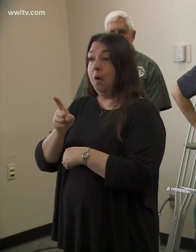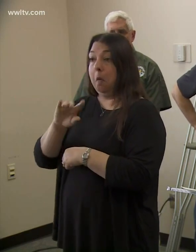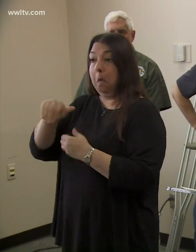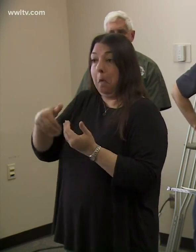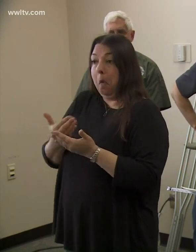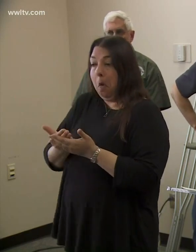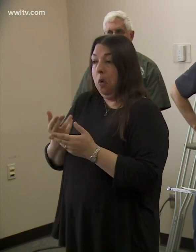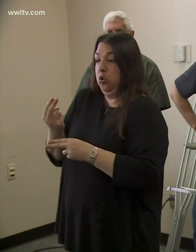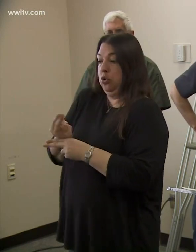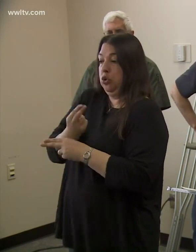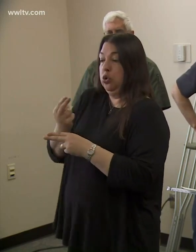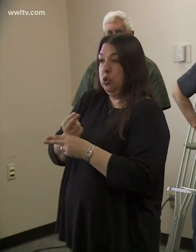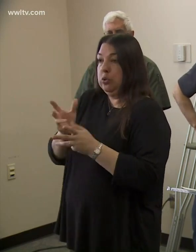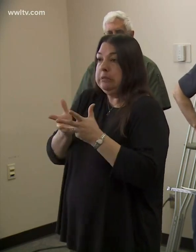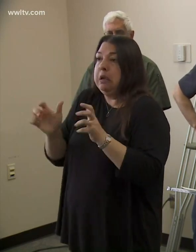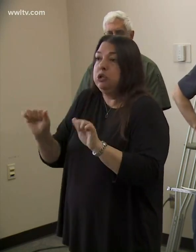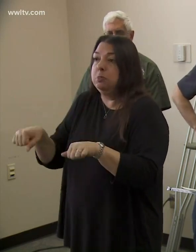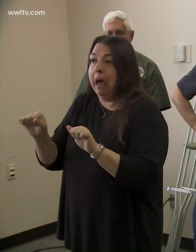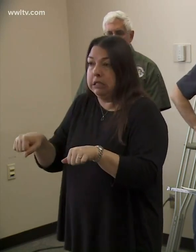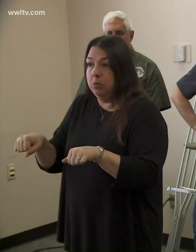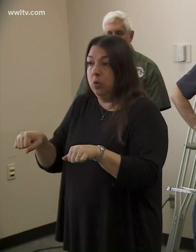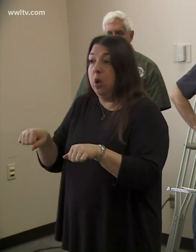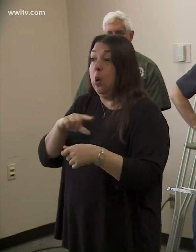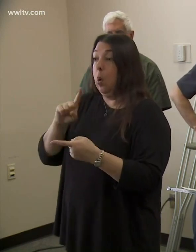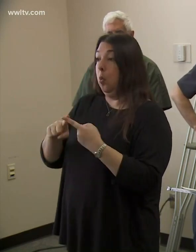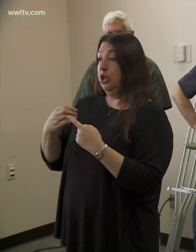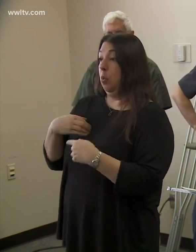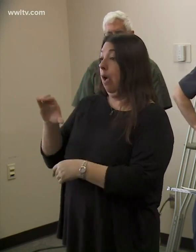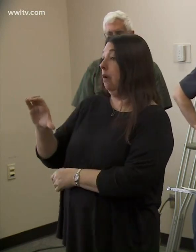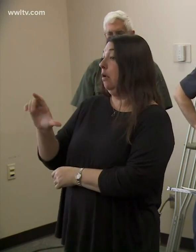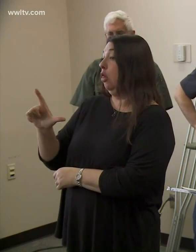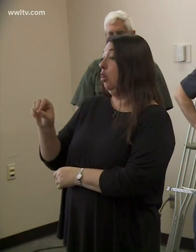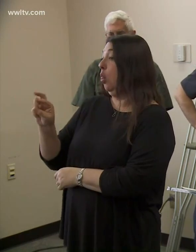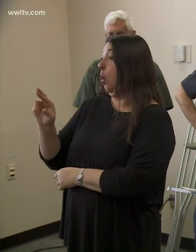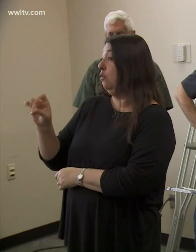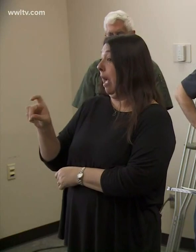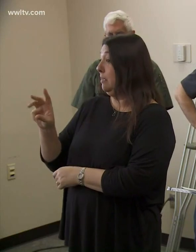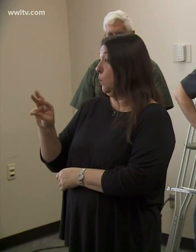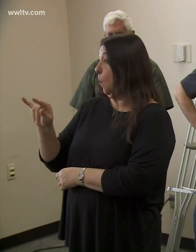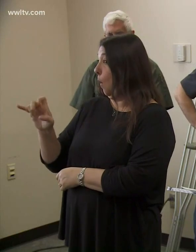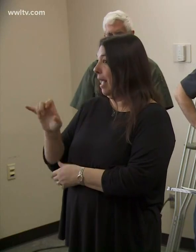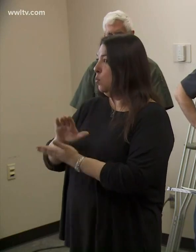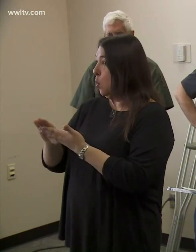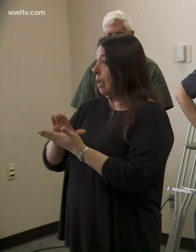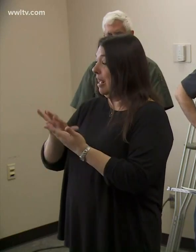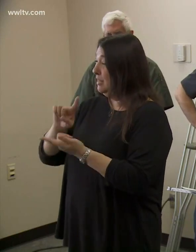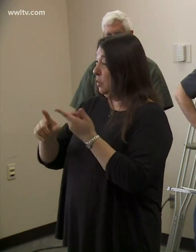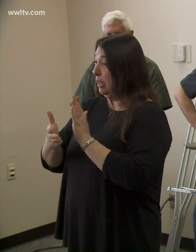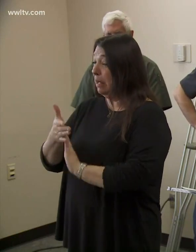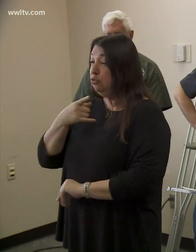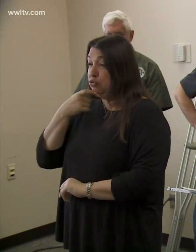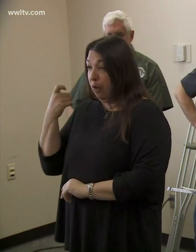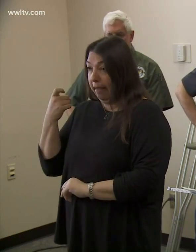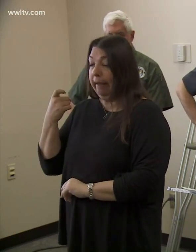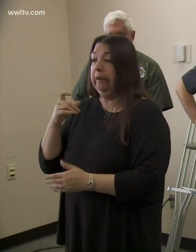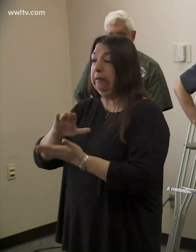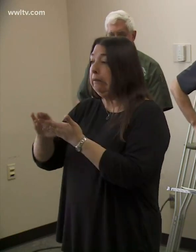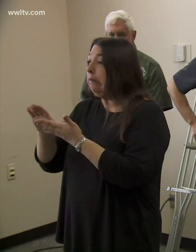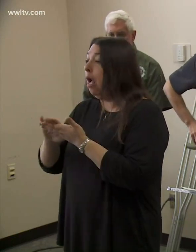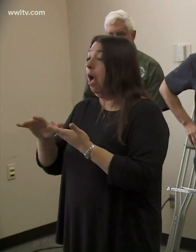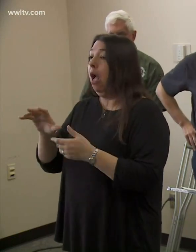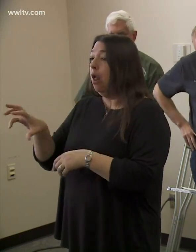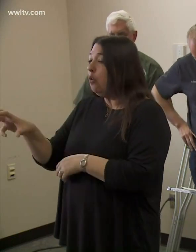materials are used to the fullest extent possible. So, when you have that Clorox wipe, wipe it until it's dry. Wipe it against all of your